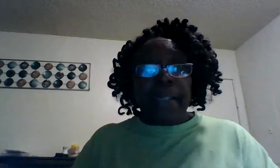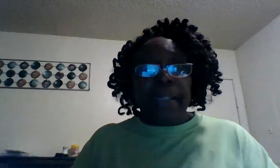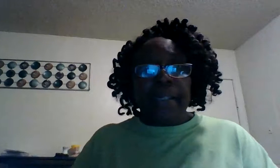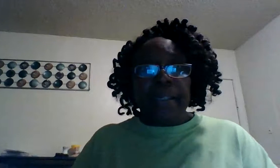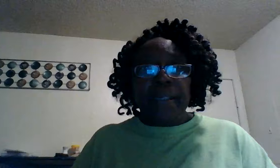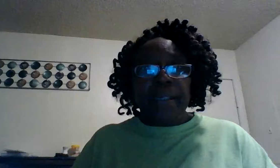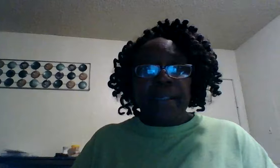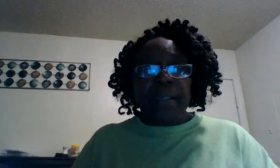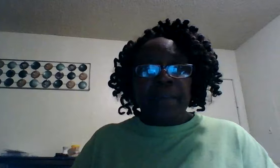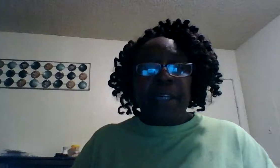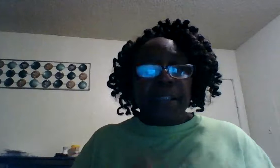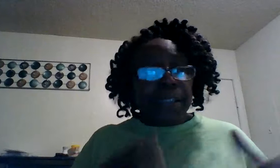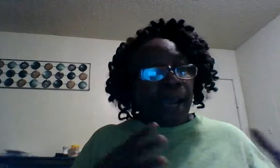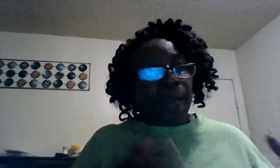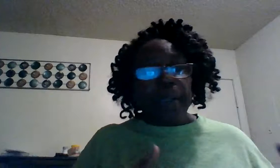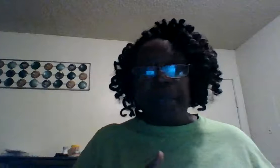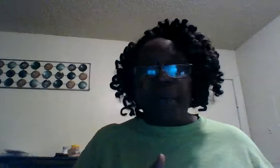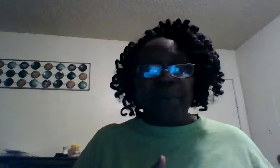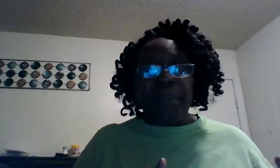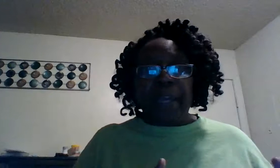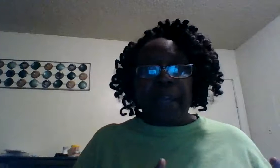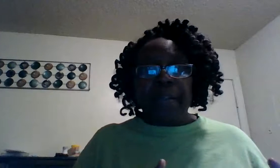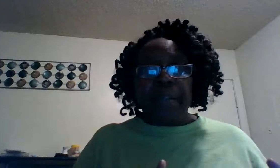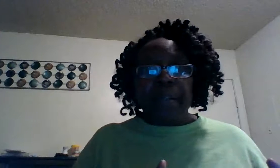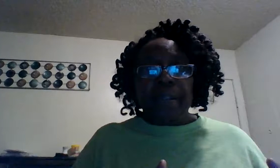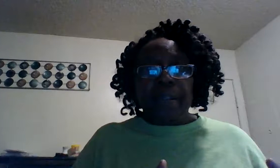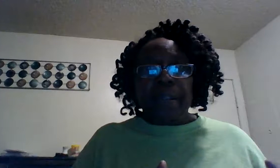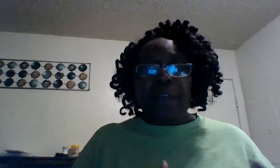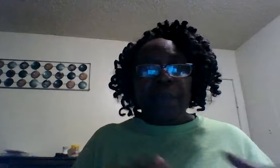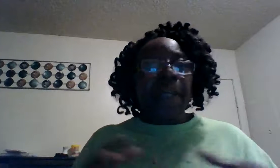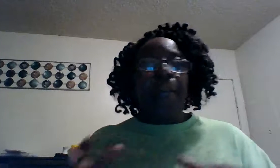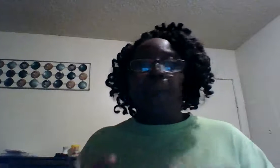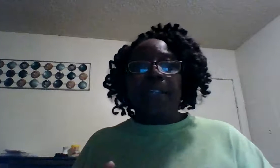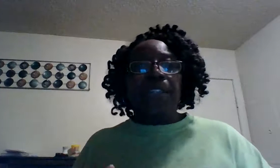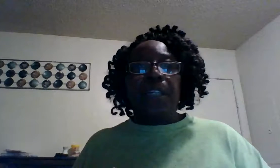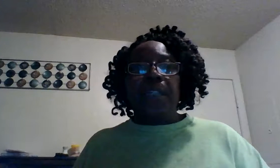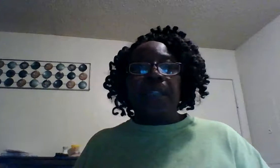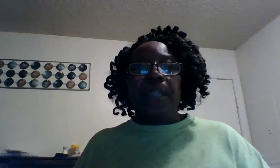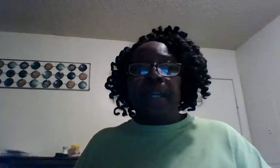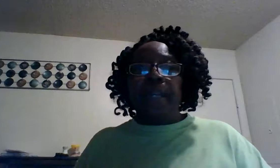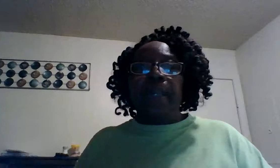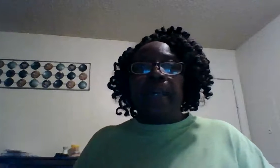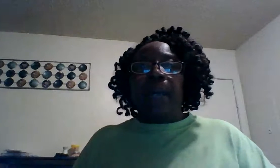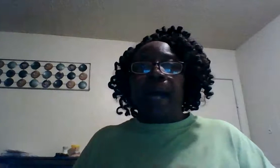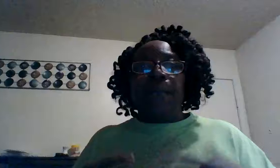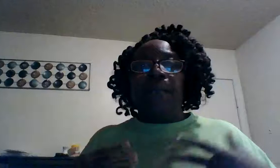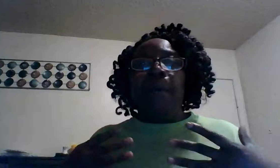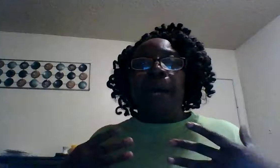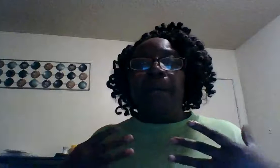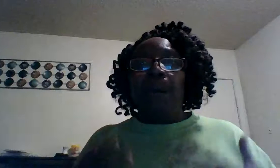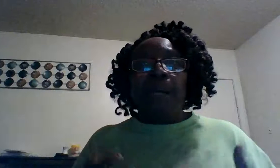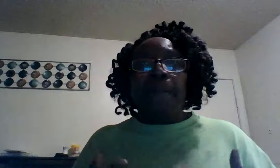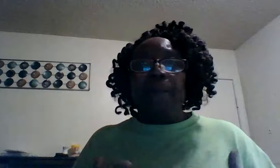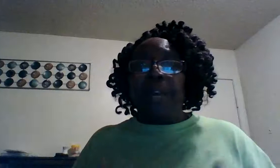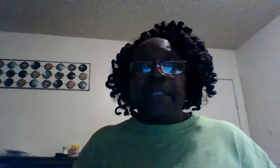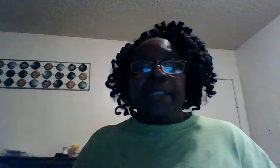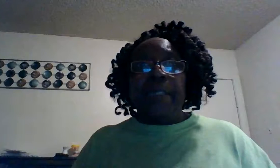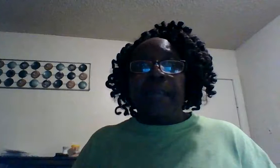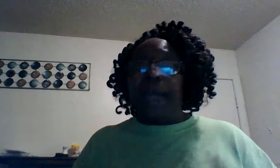because he already proved that if i'm in christ jesus then i don't know matter what i'm facing i